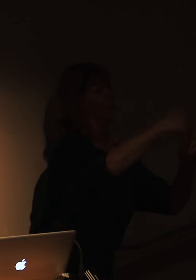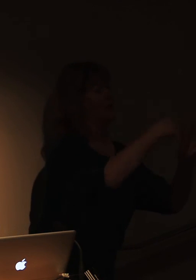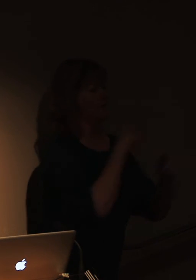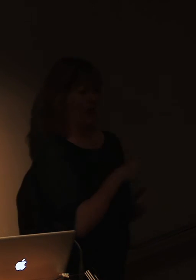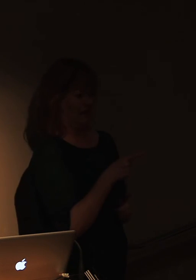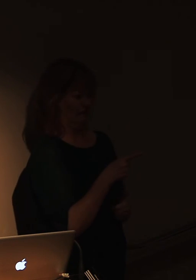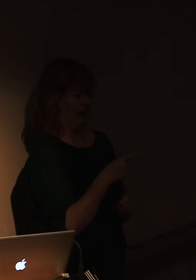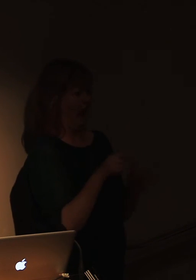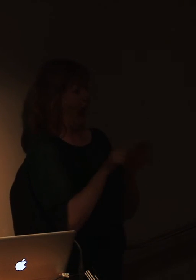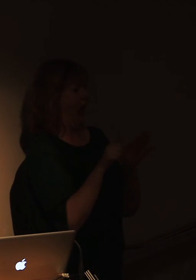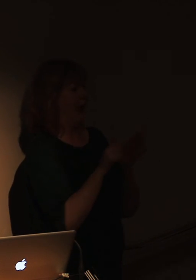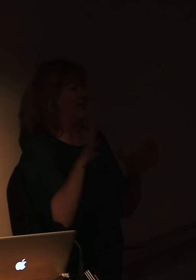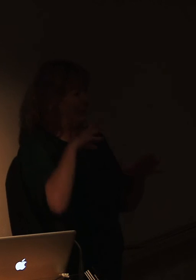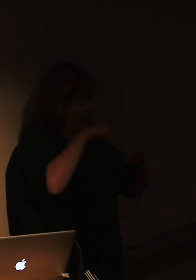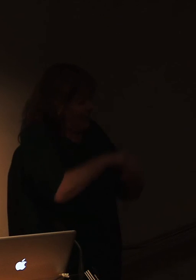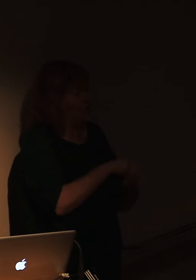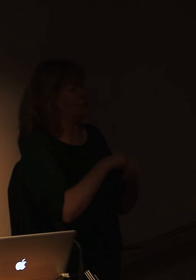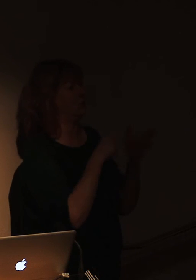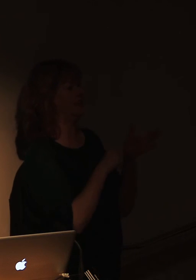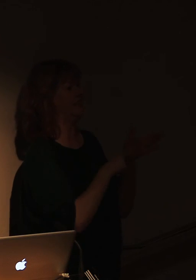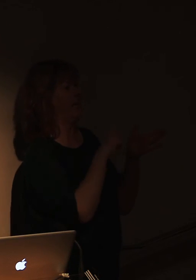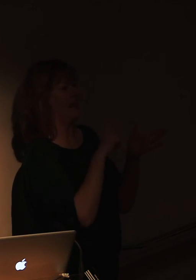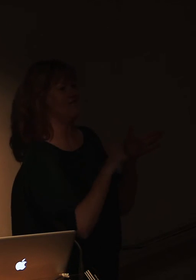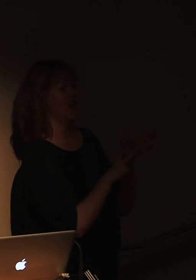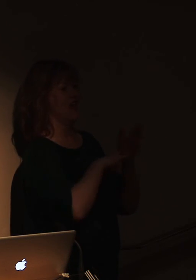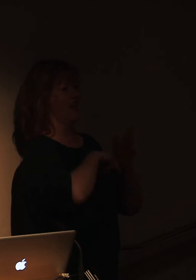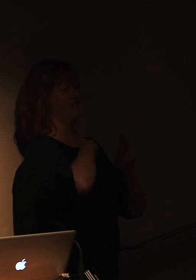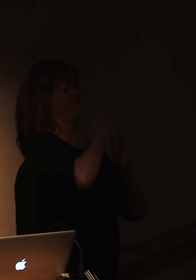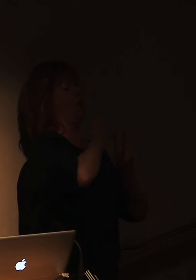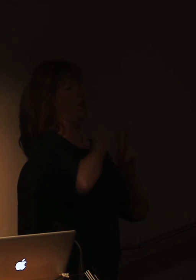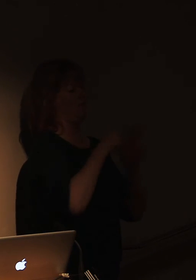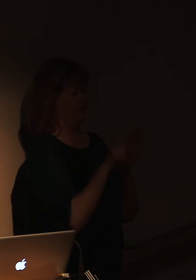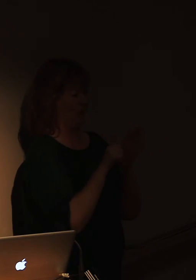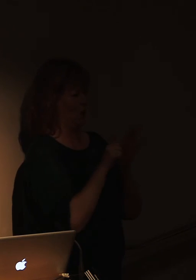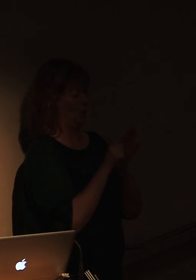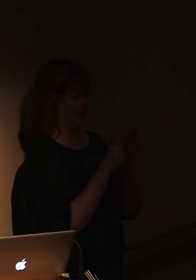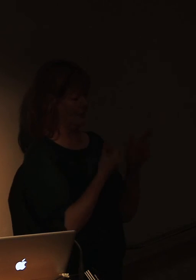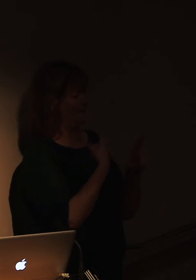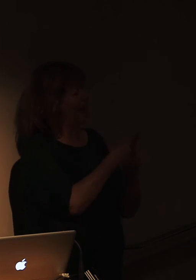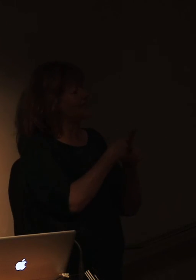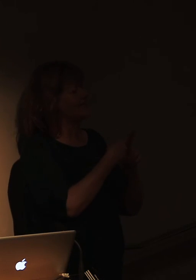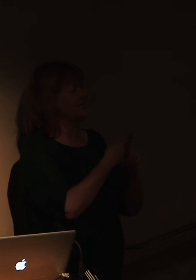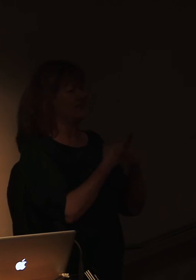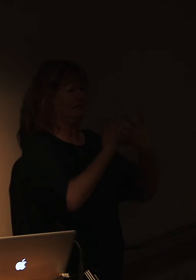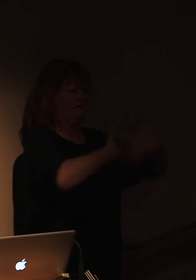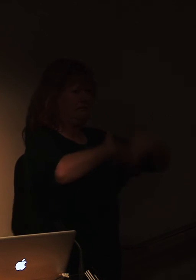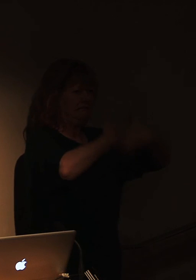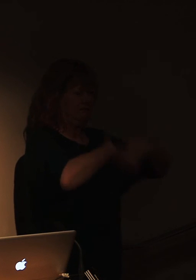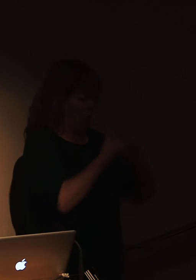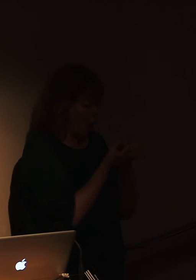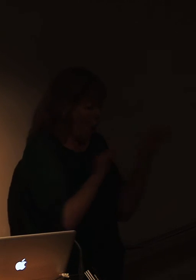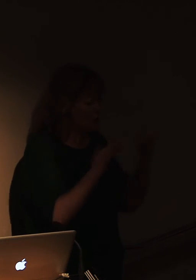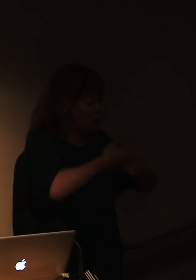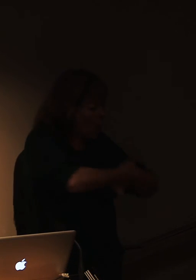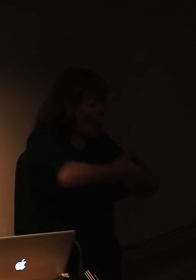easy. It's a very difficult medium to work in. It's very technical and it takes a lot of concentration. It takes a